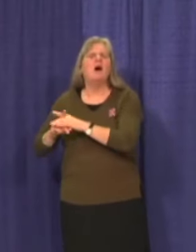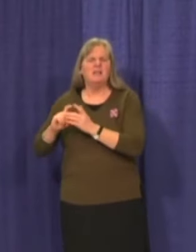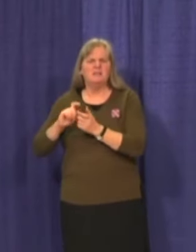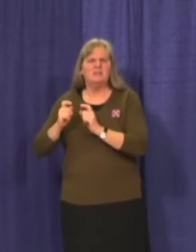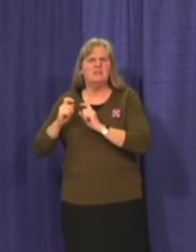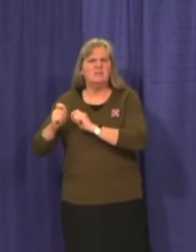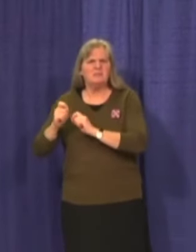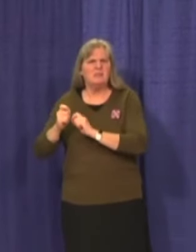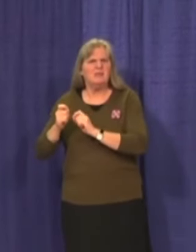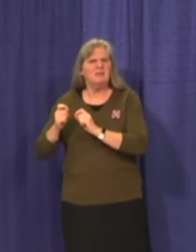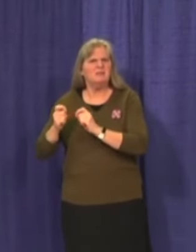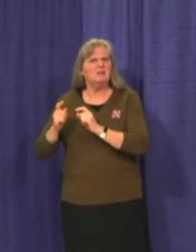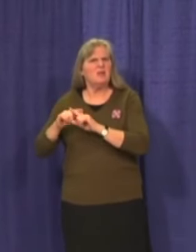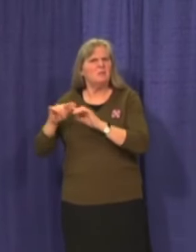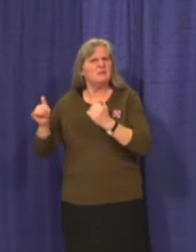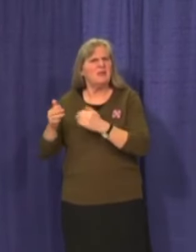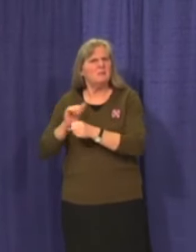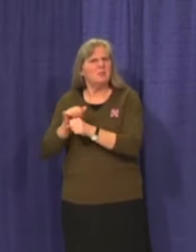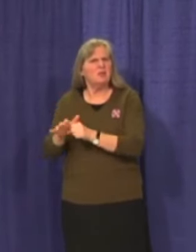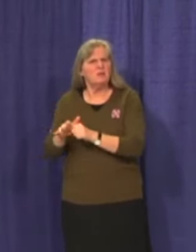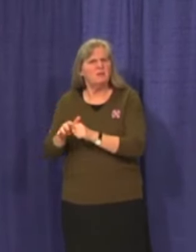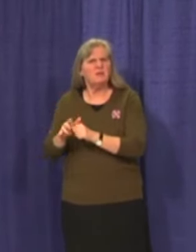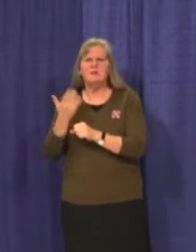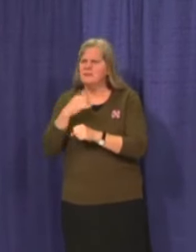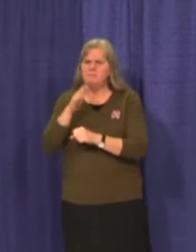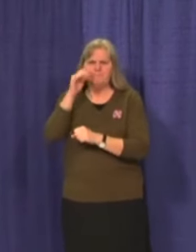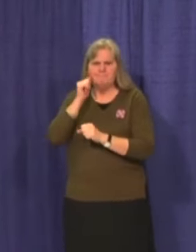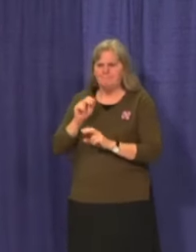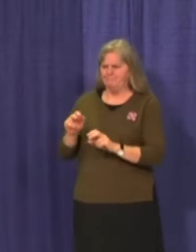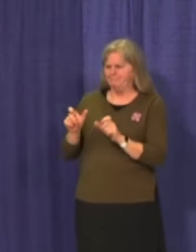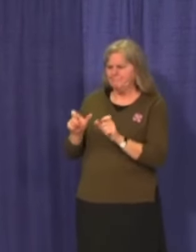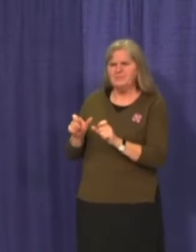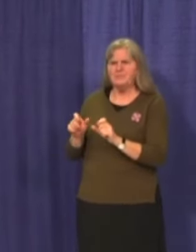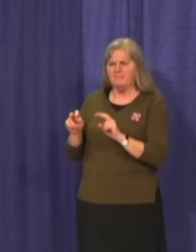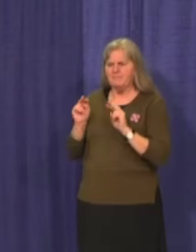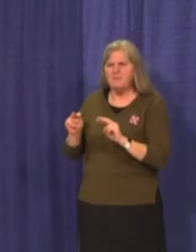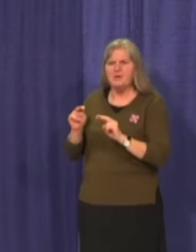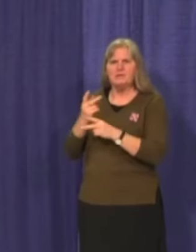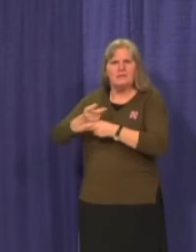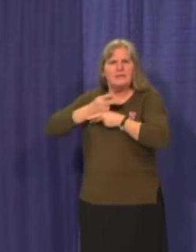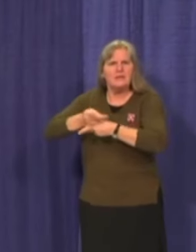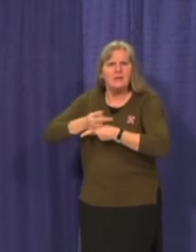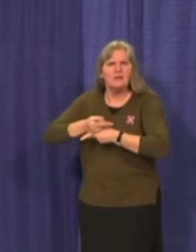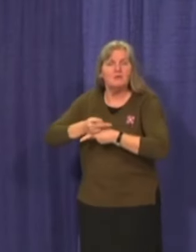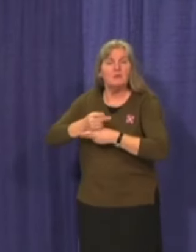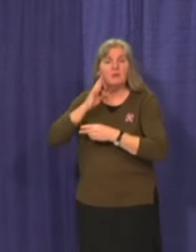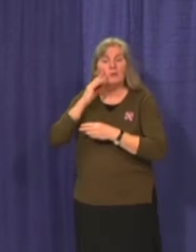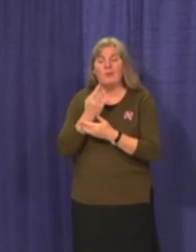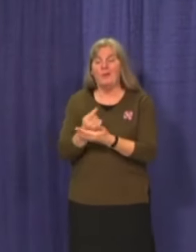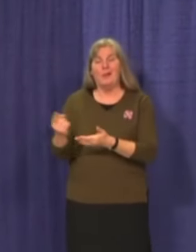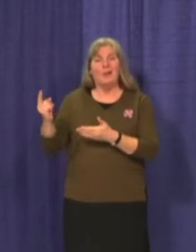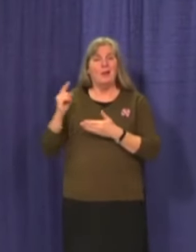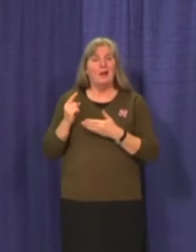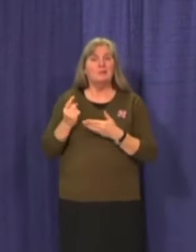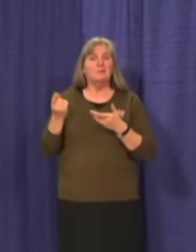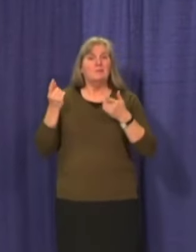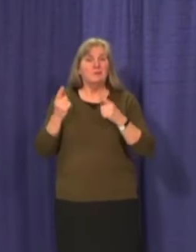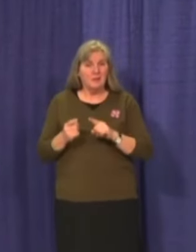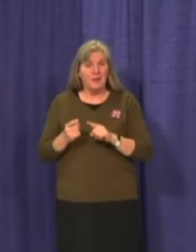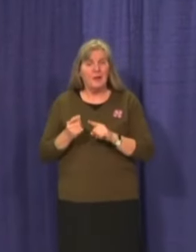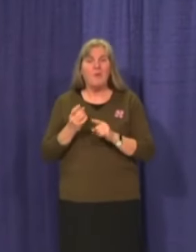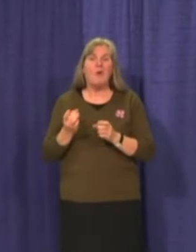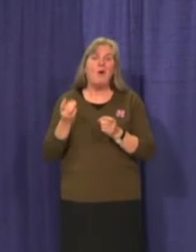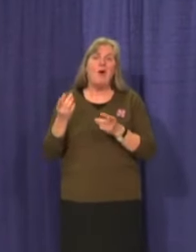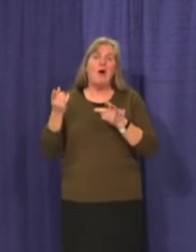situation and we must remain vigilant. Last week we were reminded of the kind of selfish actions